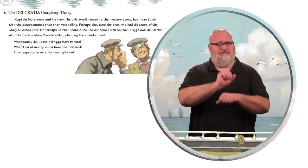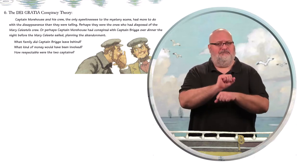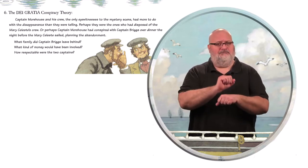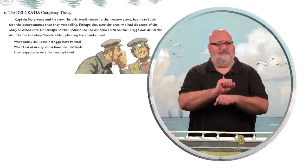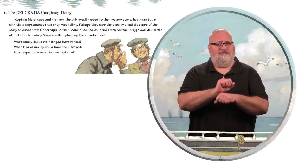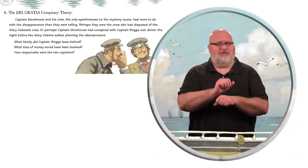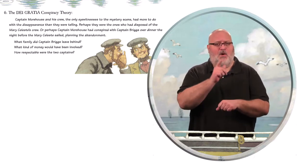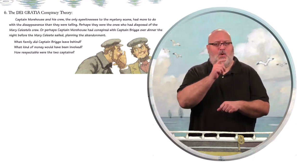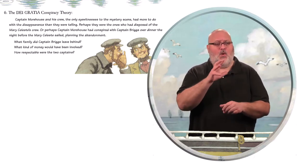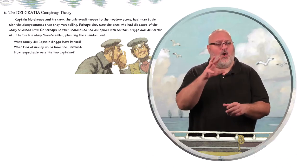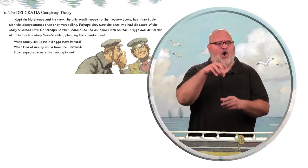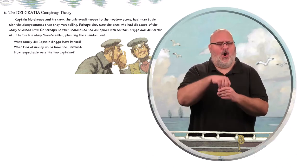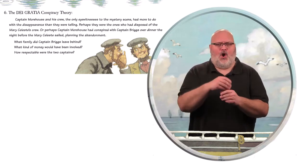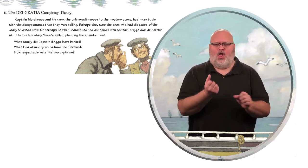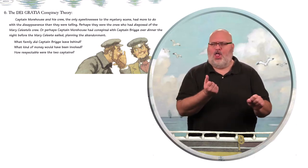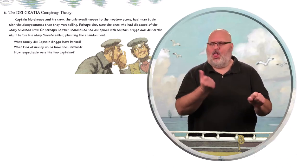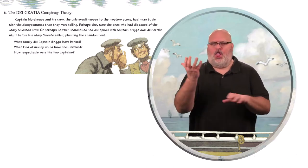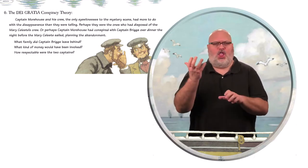telling.